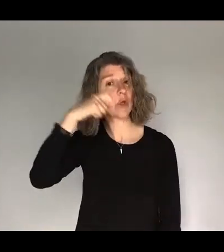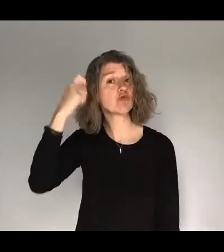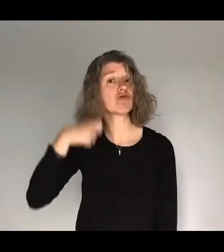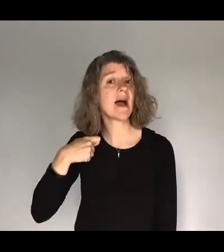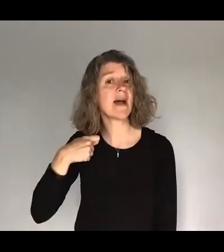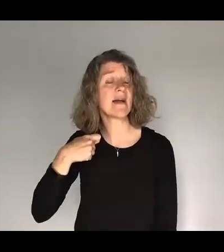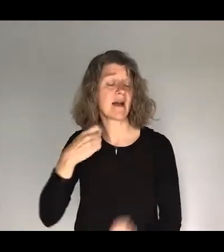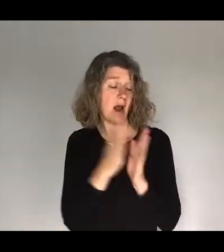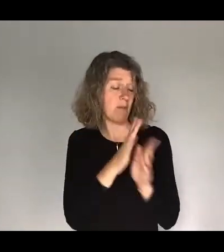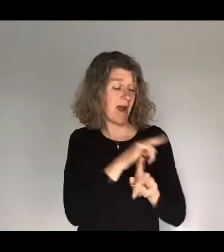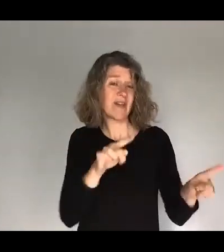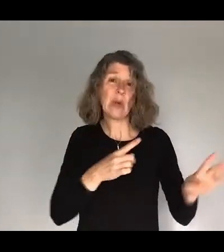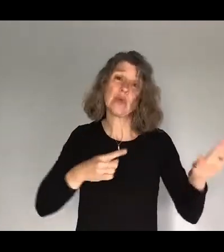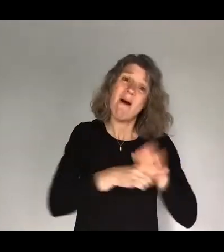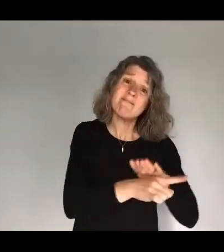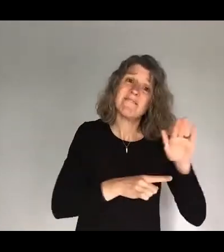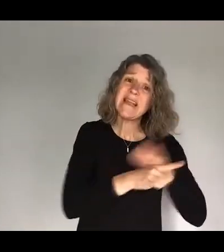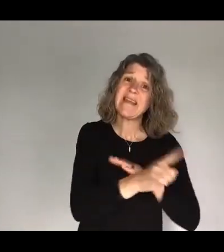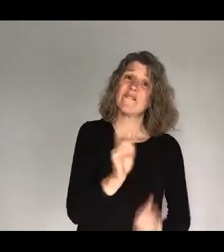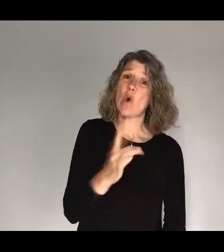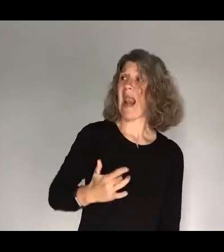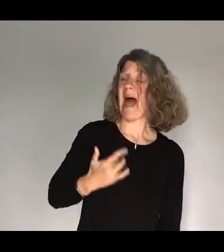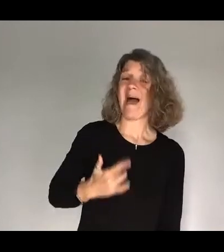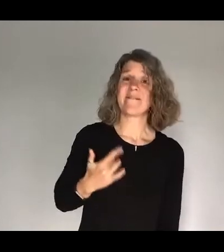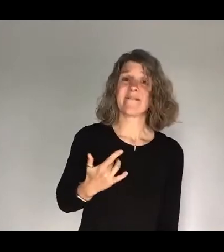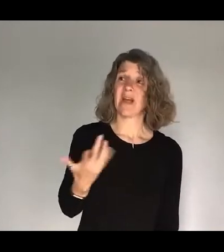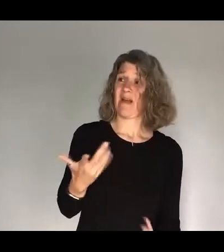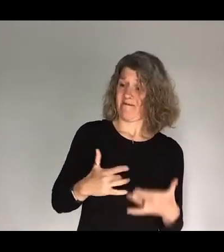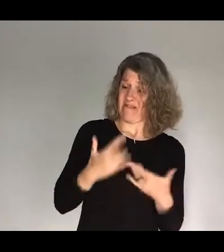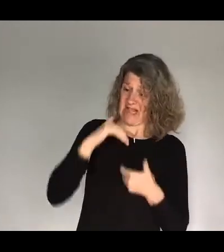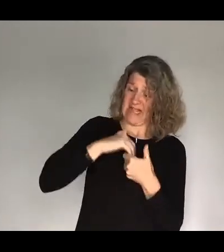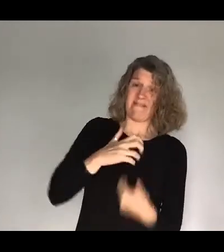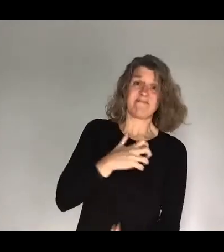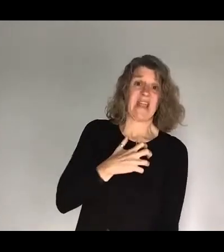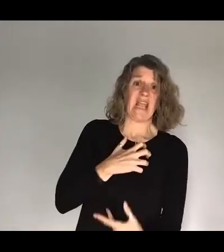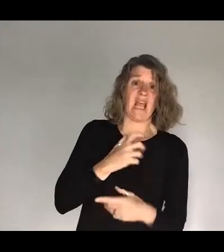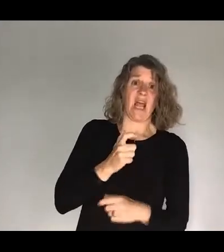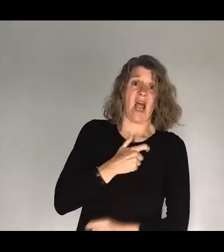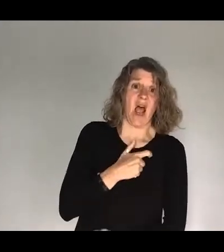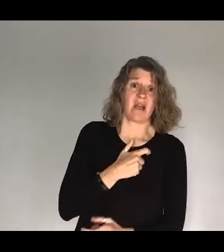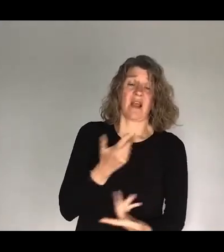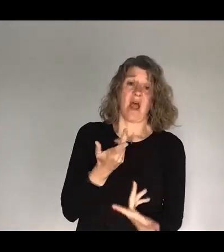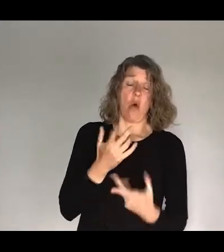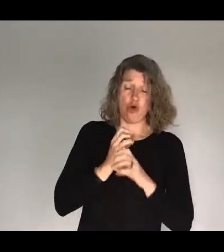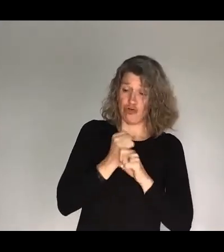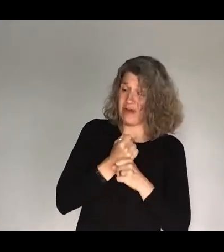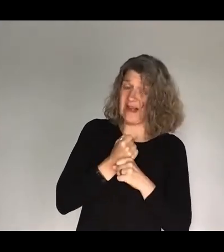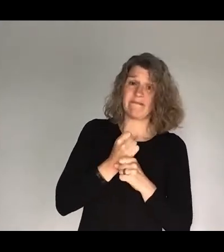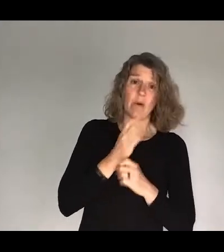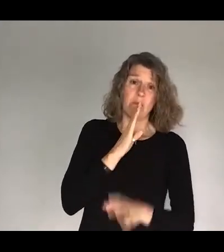who are fleeing for their lives, who feel fear and anxiety, for those who grieve and mourn over lost loved ones. Lord,